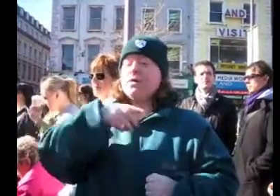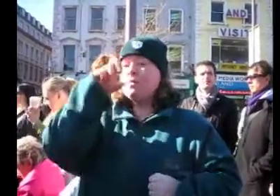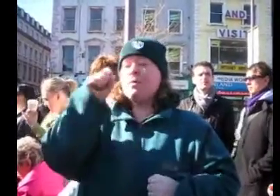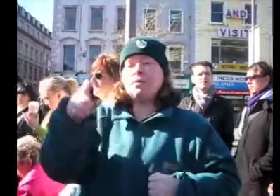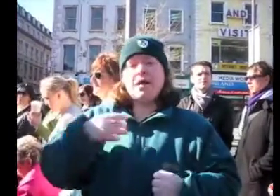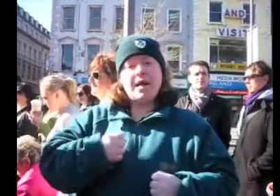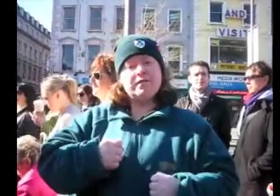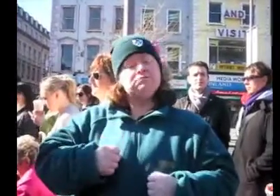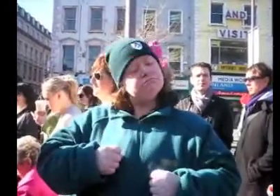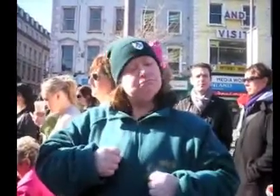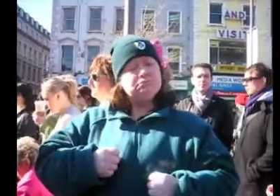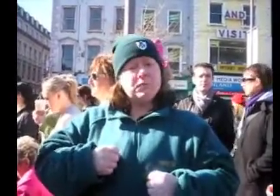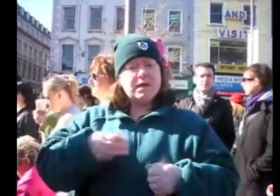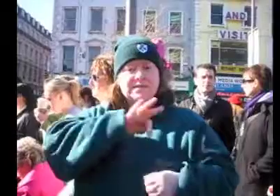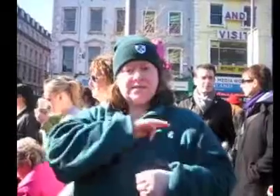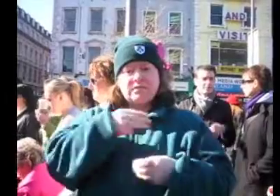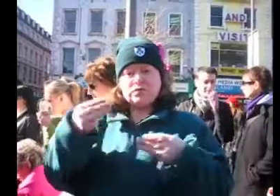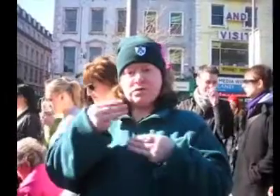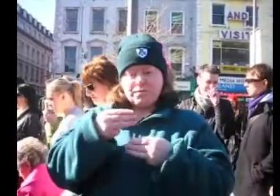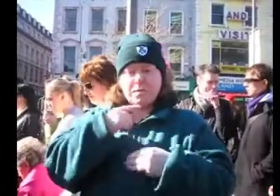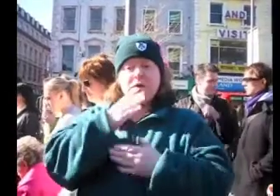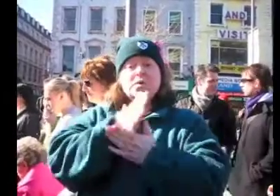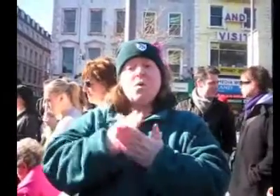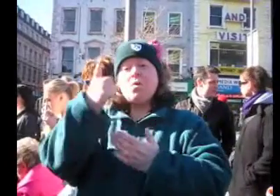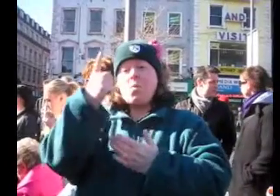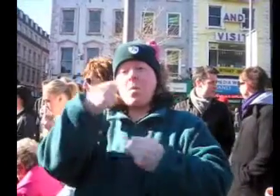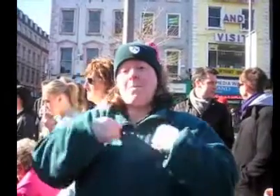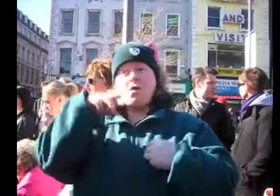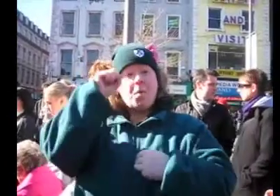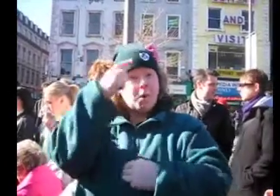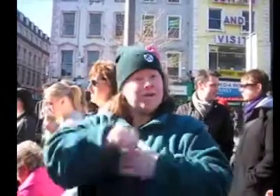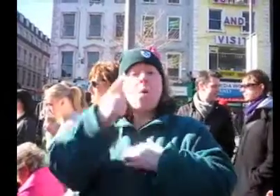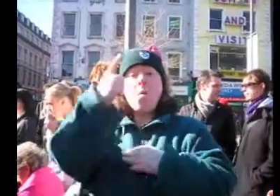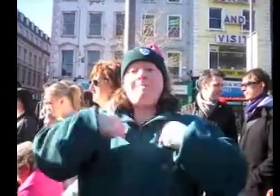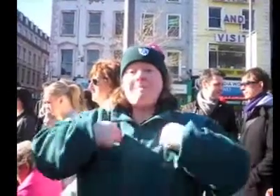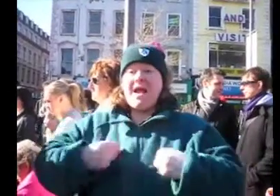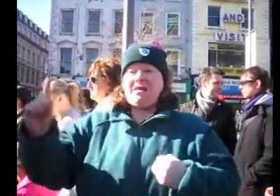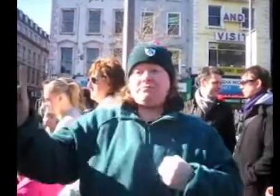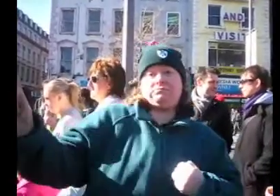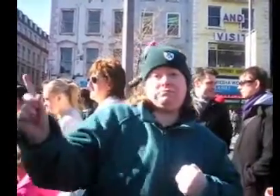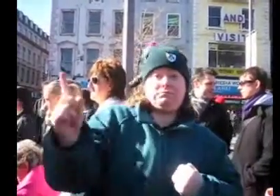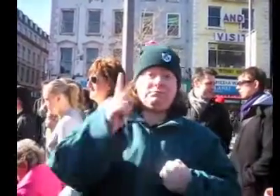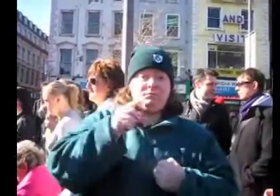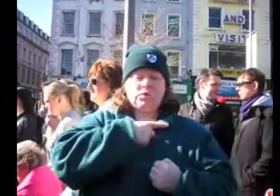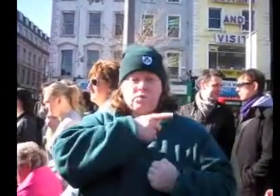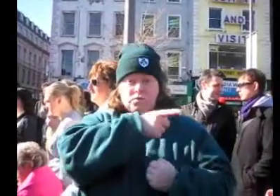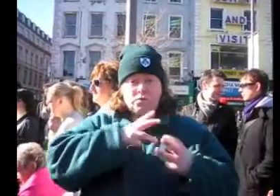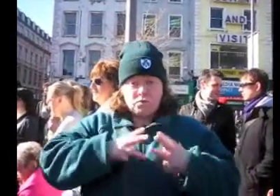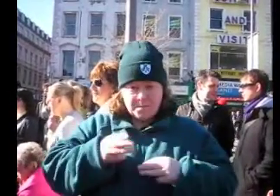The bells are dripping, across the moon, the cats